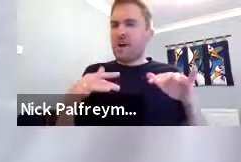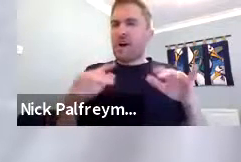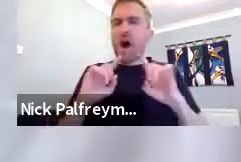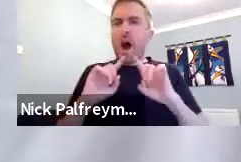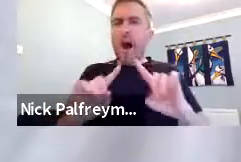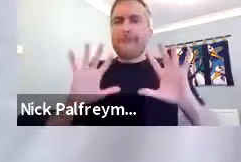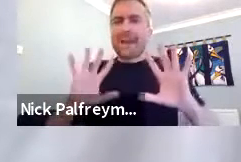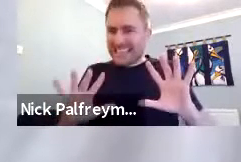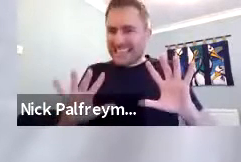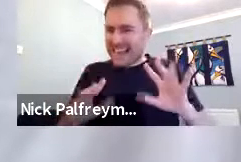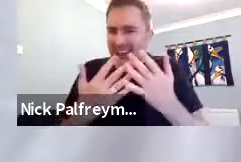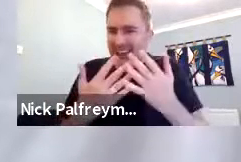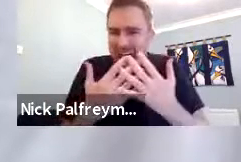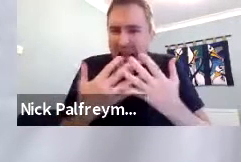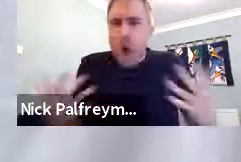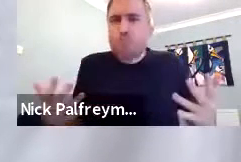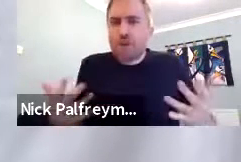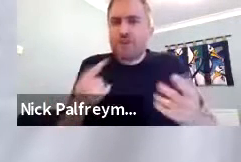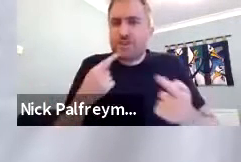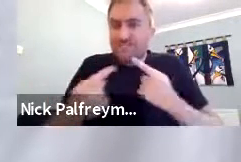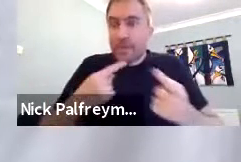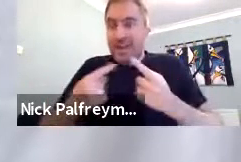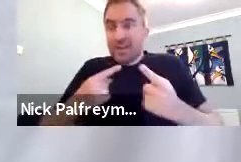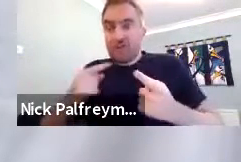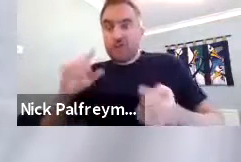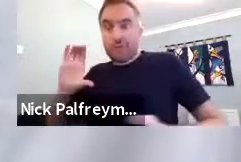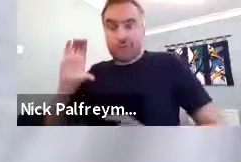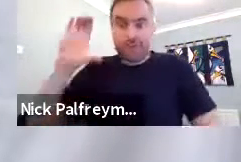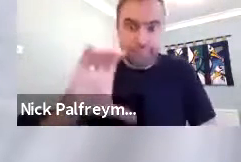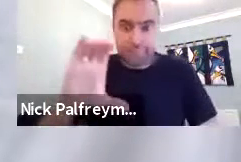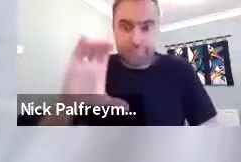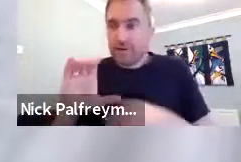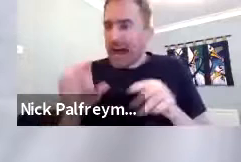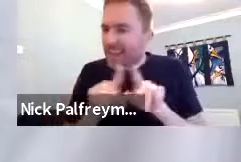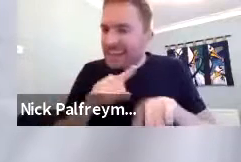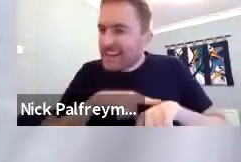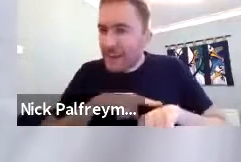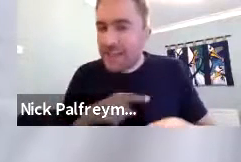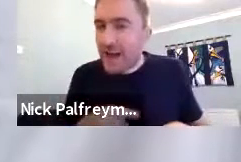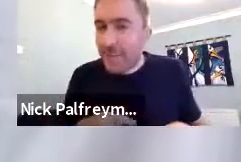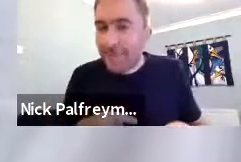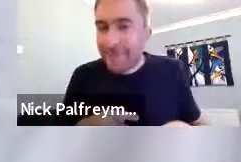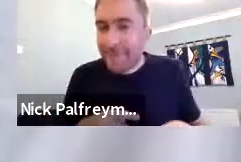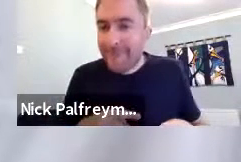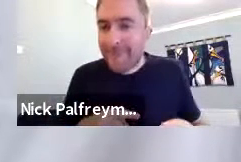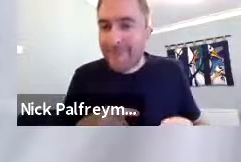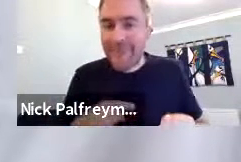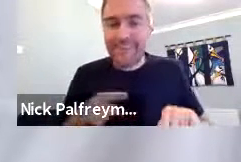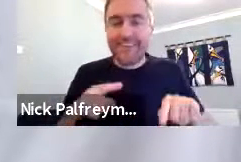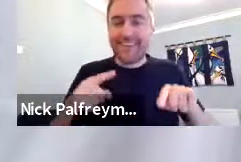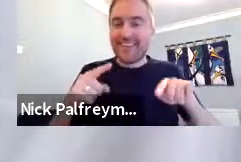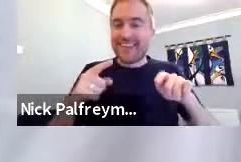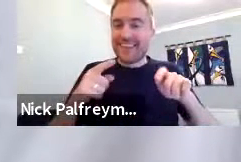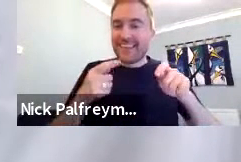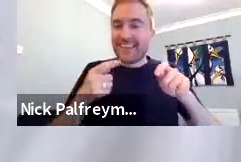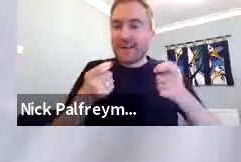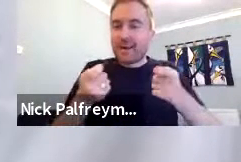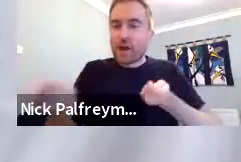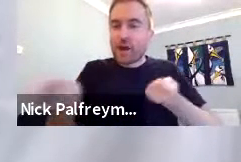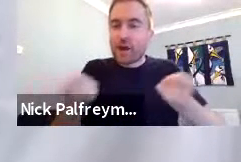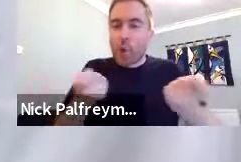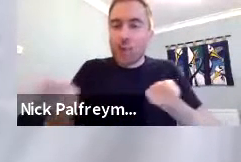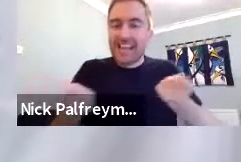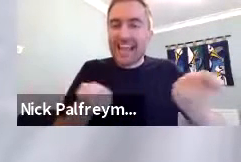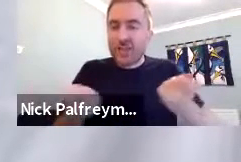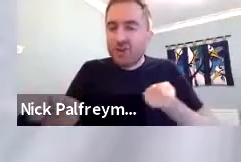I think that's just amazing how much information is crammed in to this, you know,